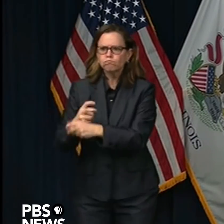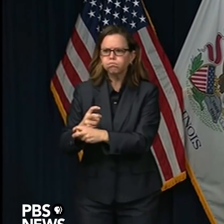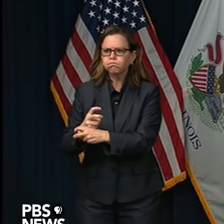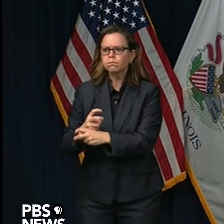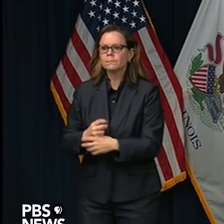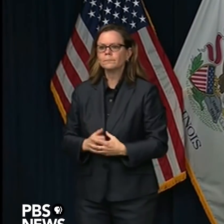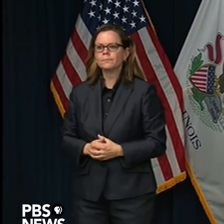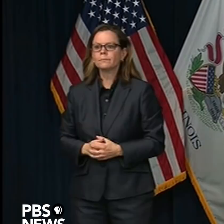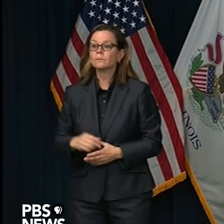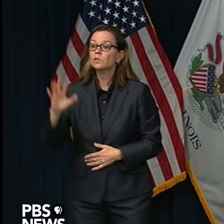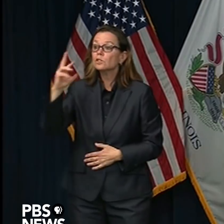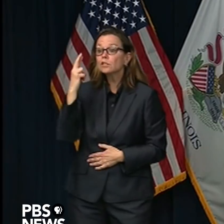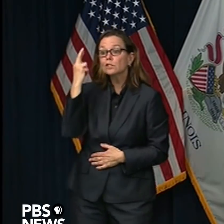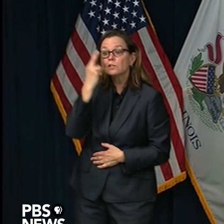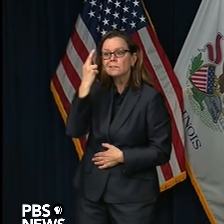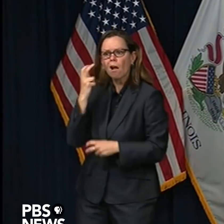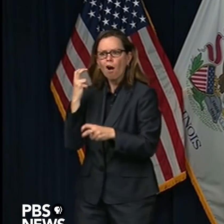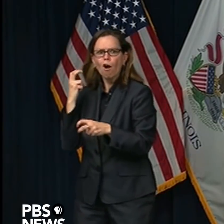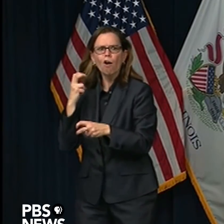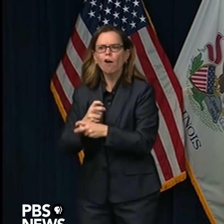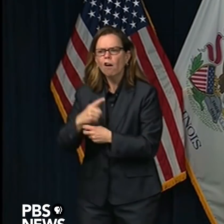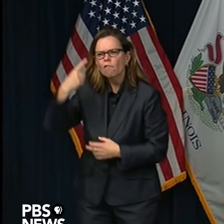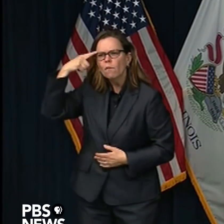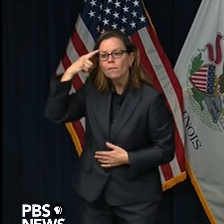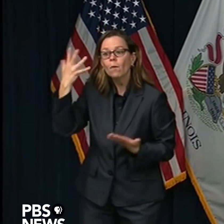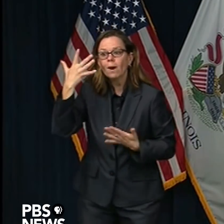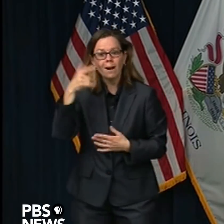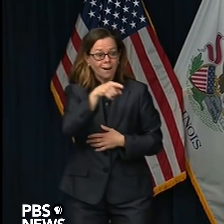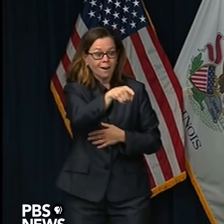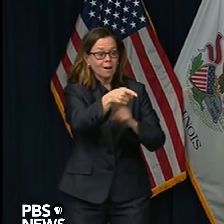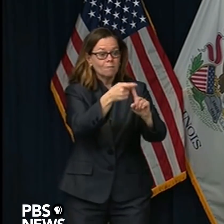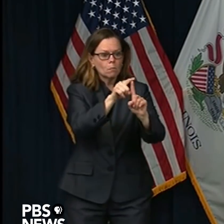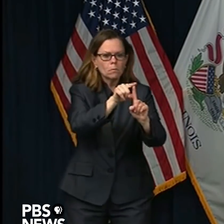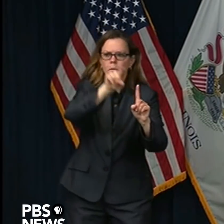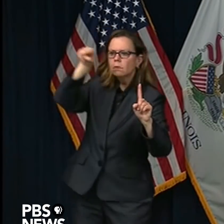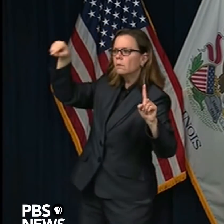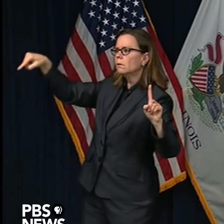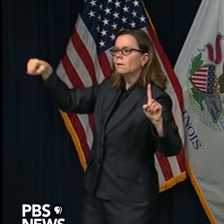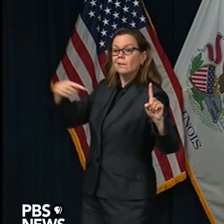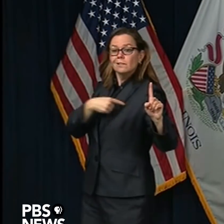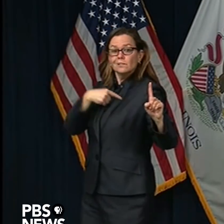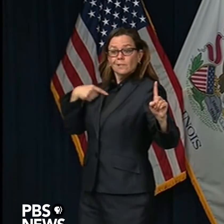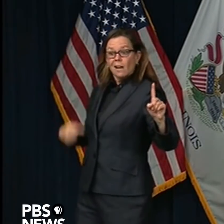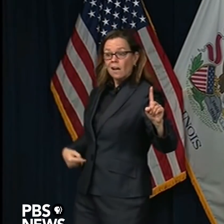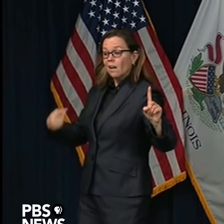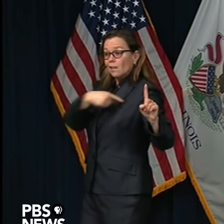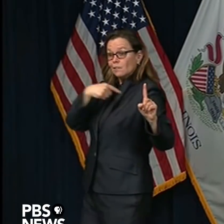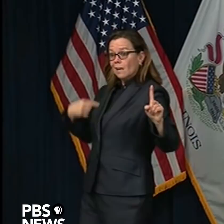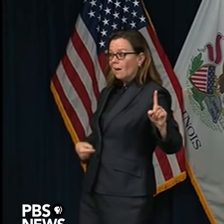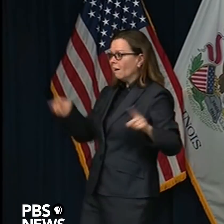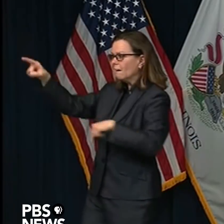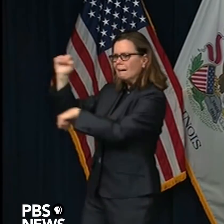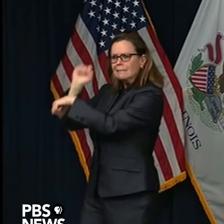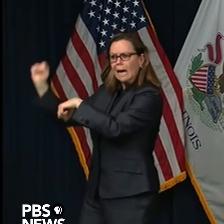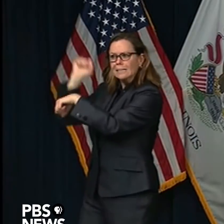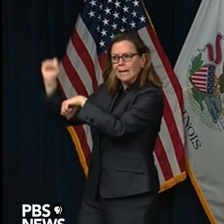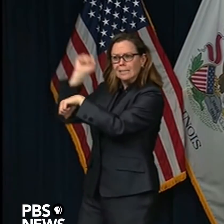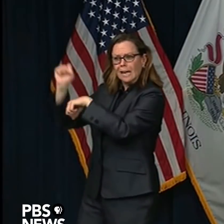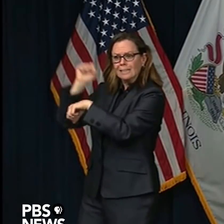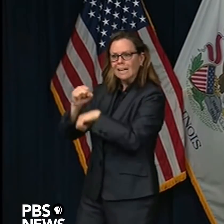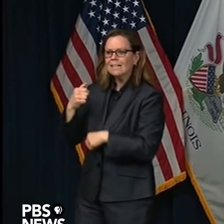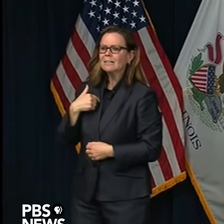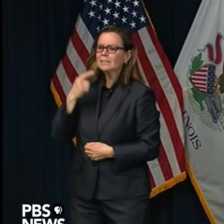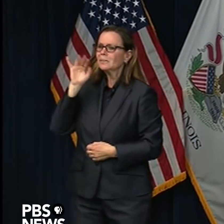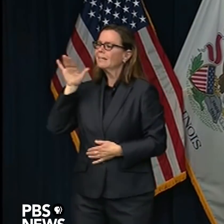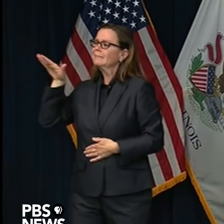which is where much of the PPE comes from. But we continue to work at that every day, and we've actually had some recent successes